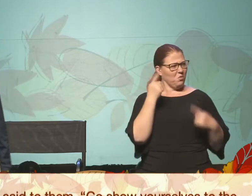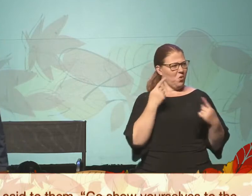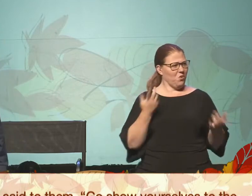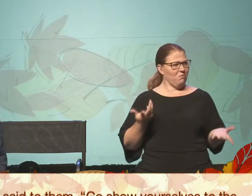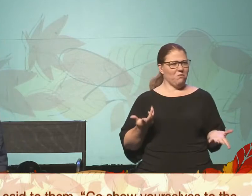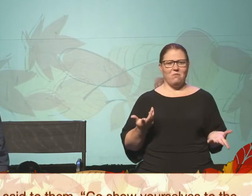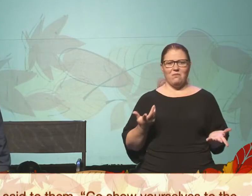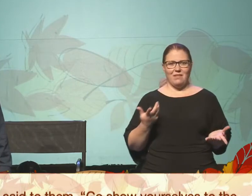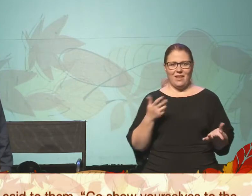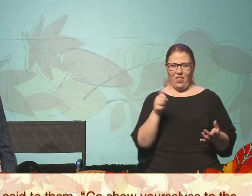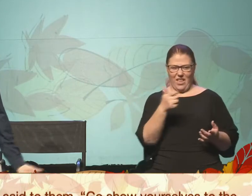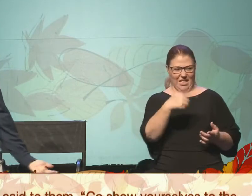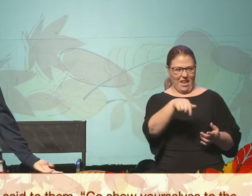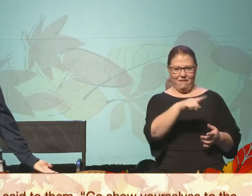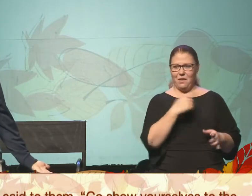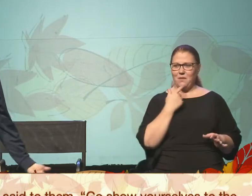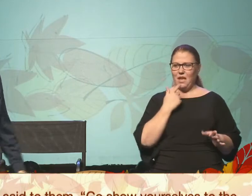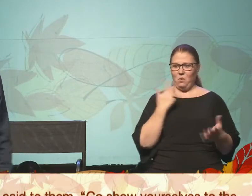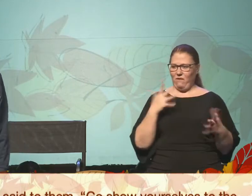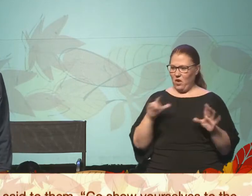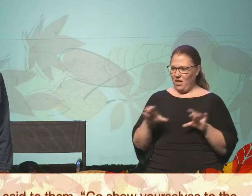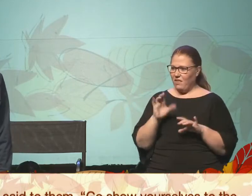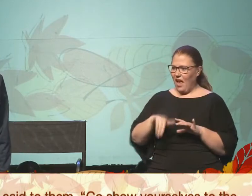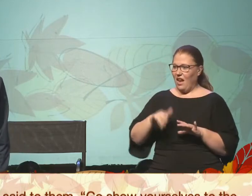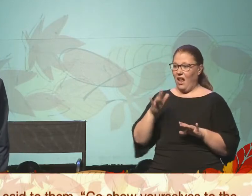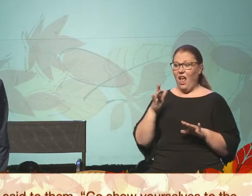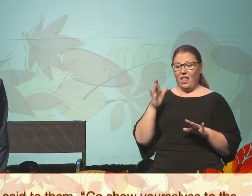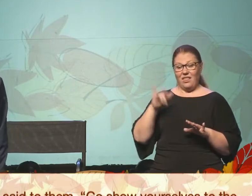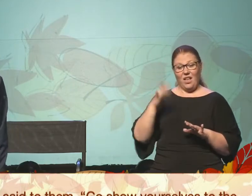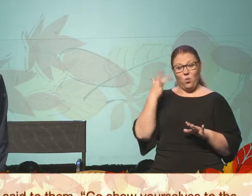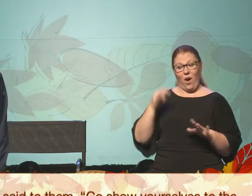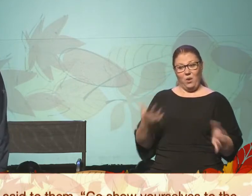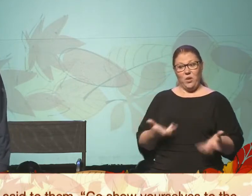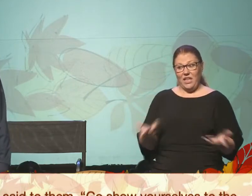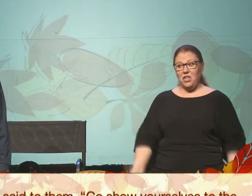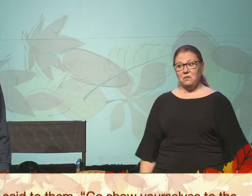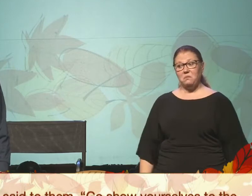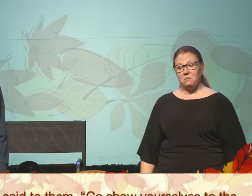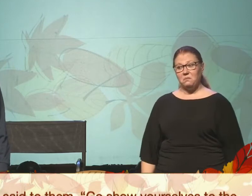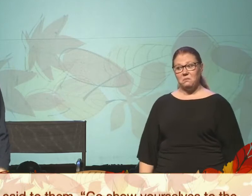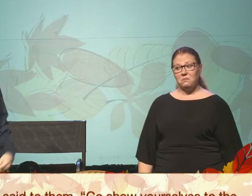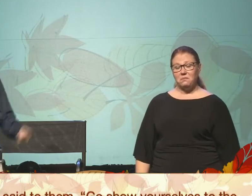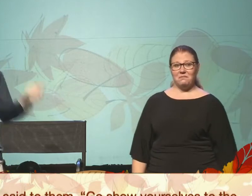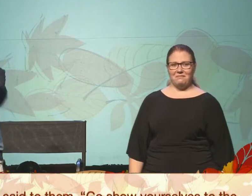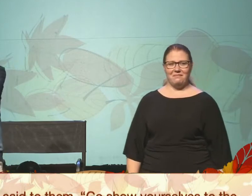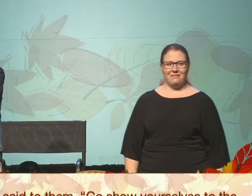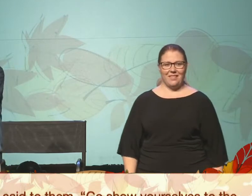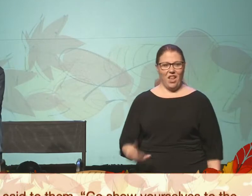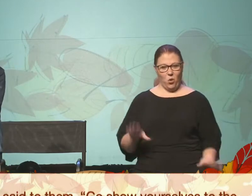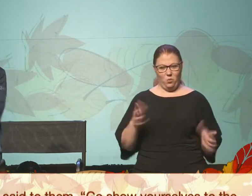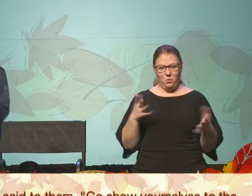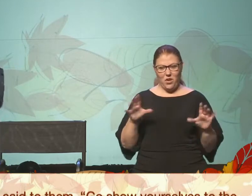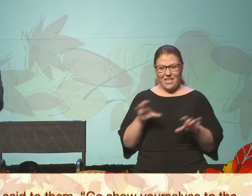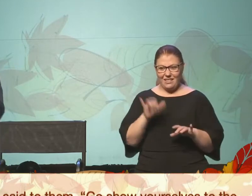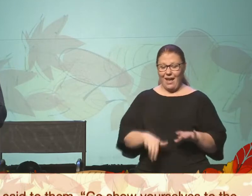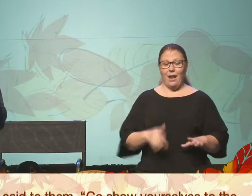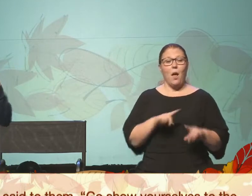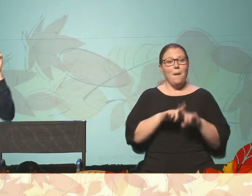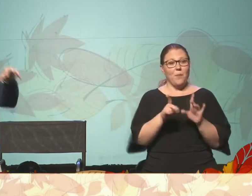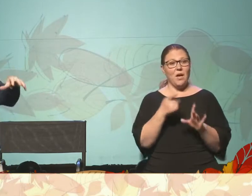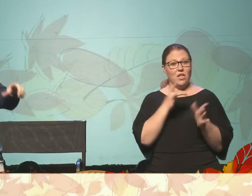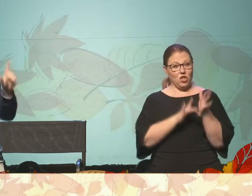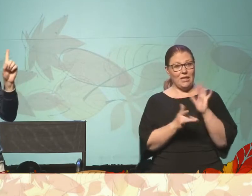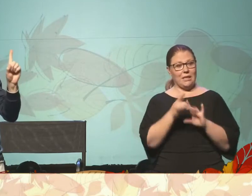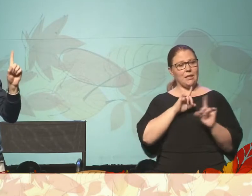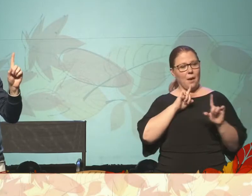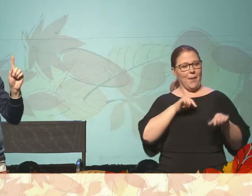like, the 10 of them are like, well, we've already done that. And that's what got us into this mess. Right? We did that. But basically, Jesus